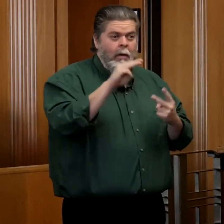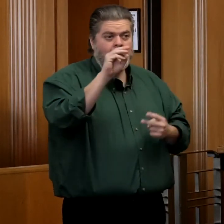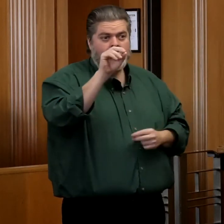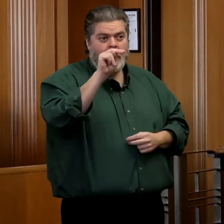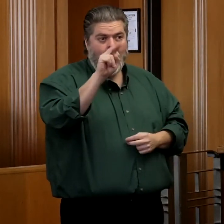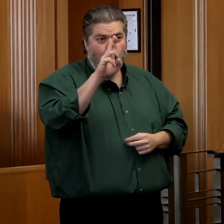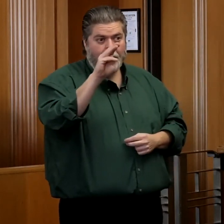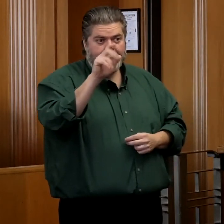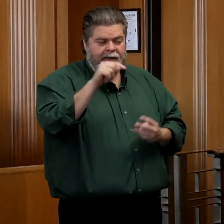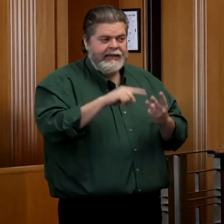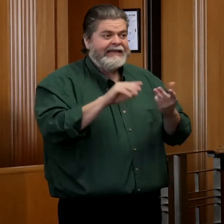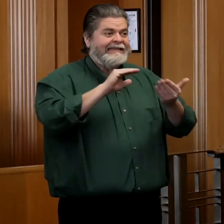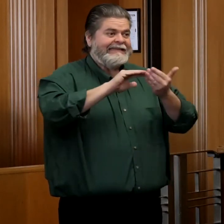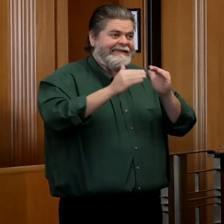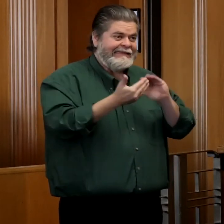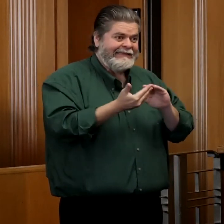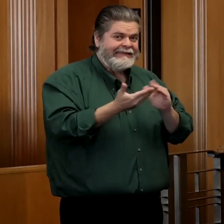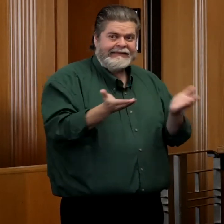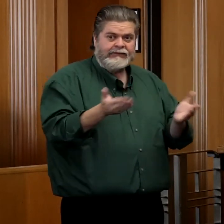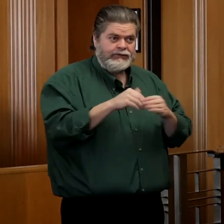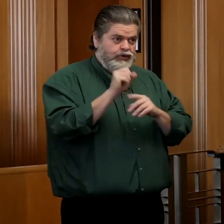partners with the city of Sioux Falls.